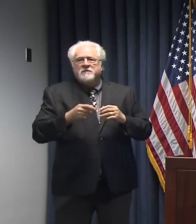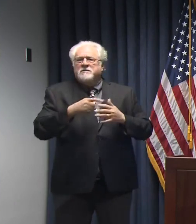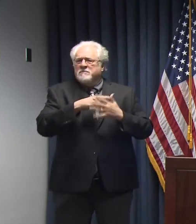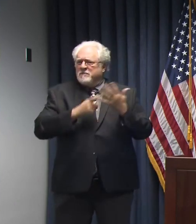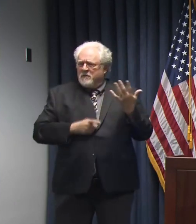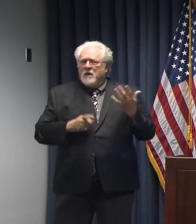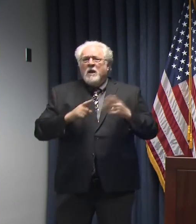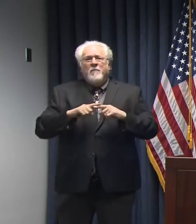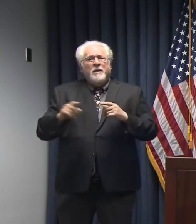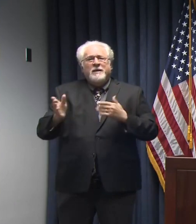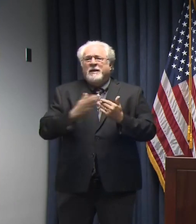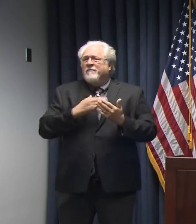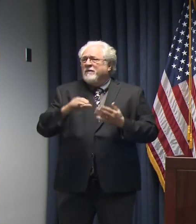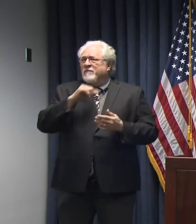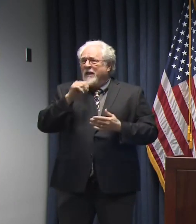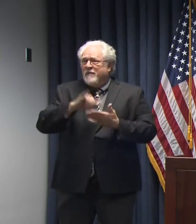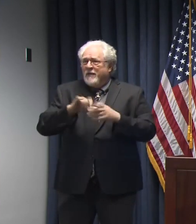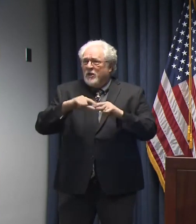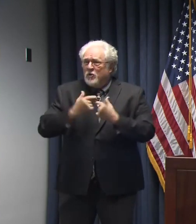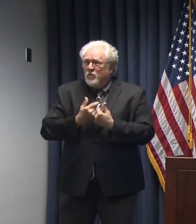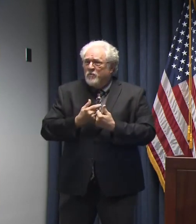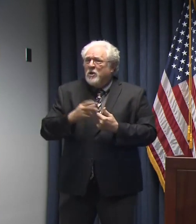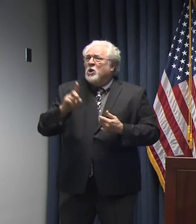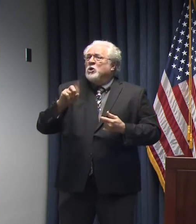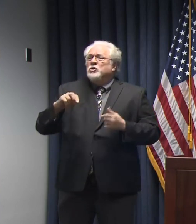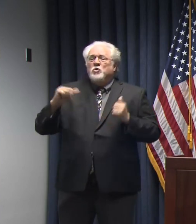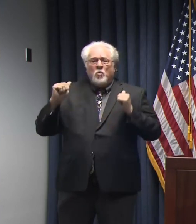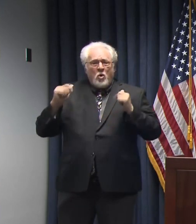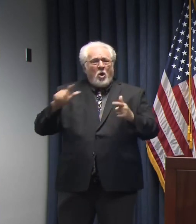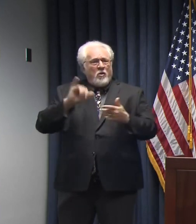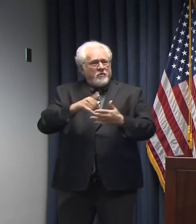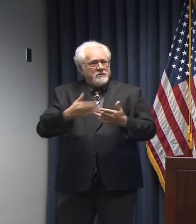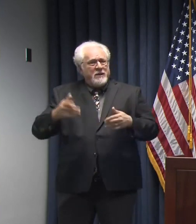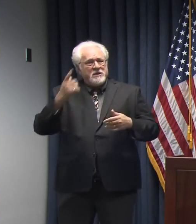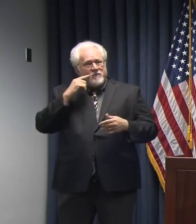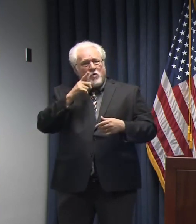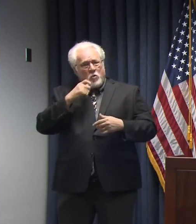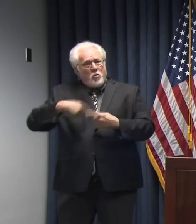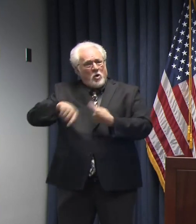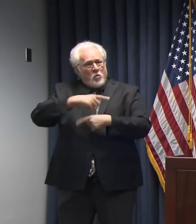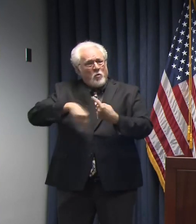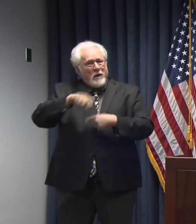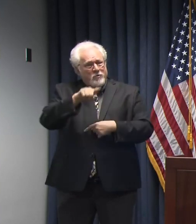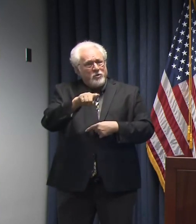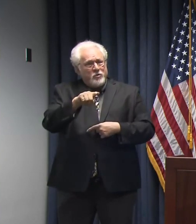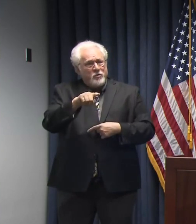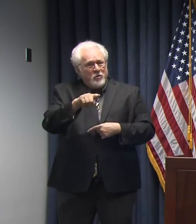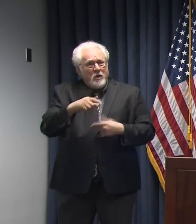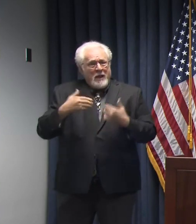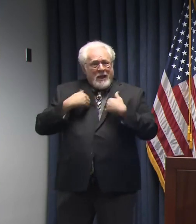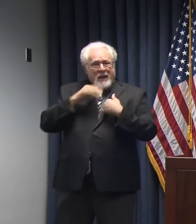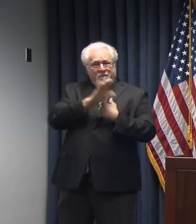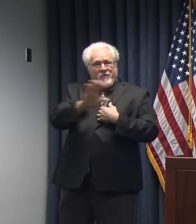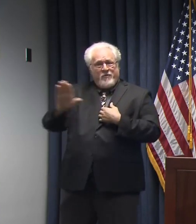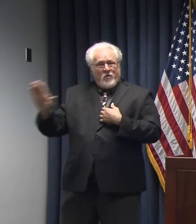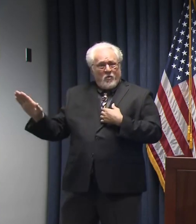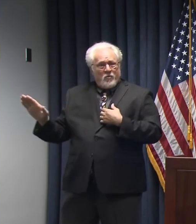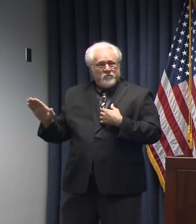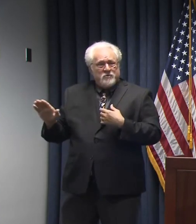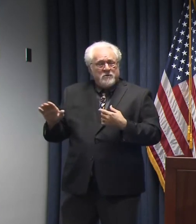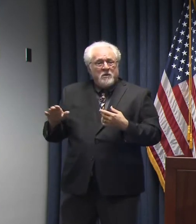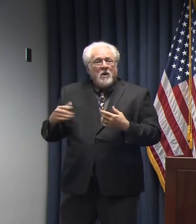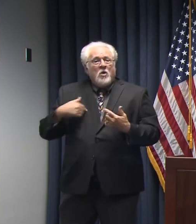But even if you're not in those groups, we want you to do all those things for the loved ones around you that we know have those conditions. We